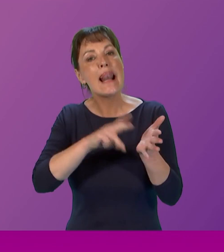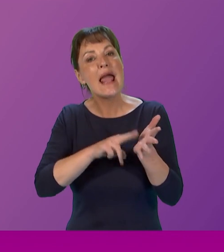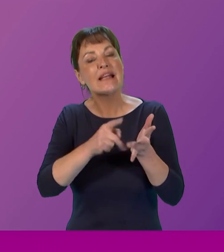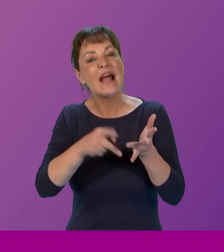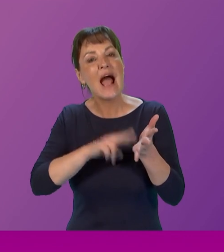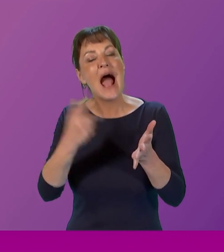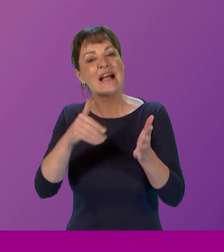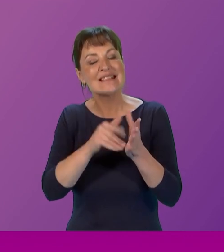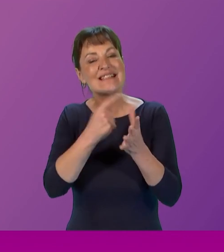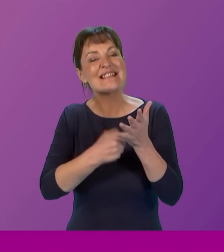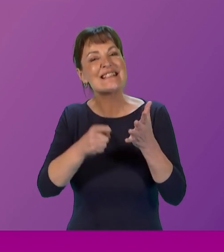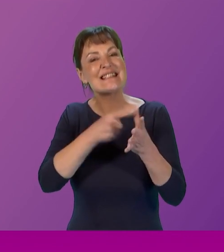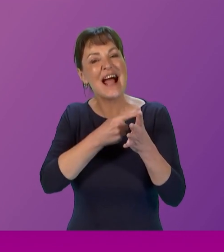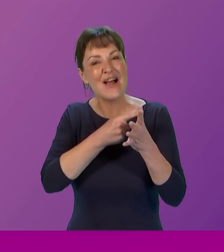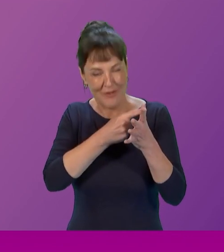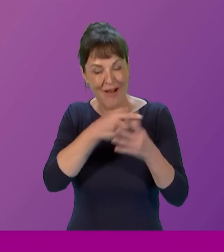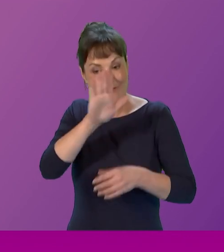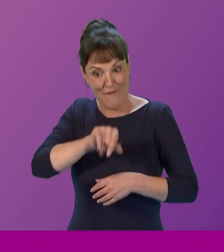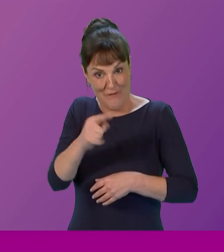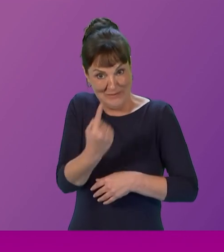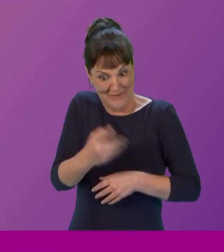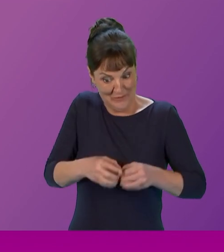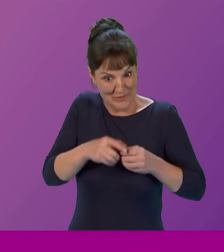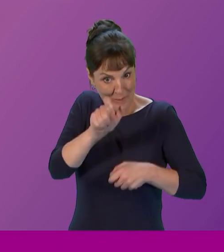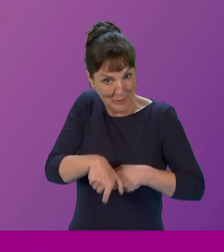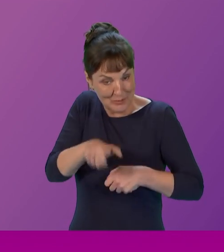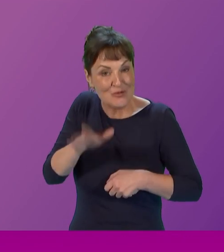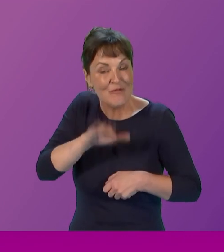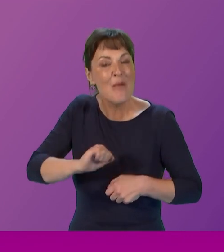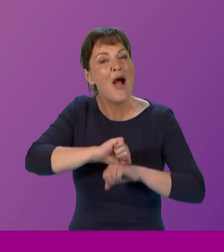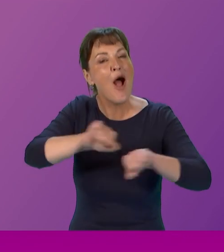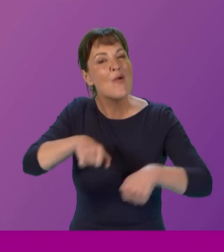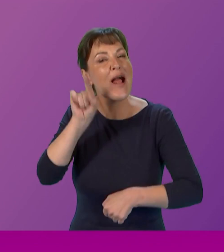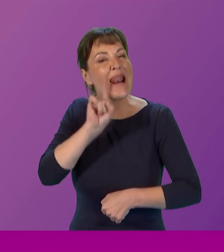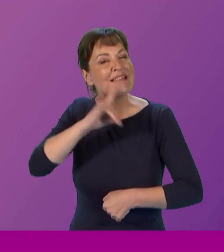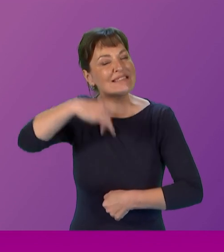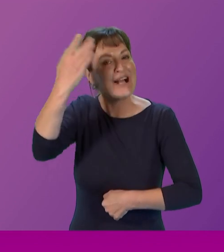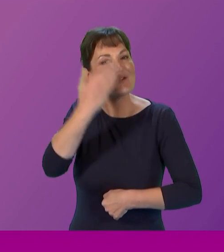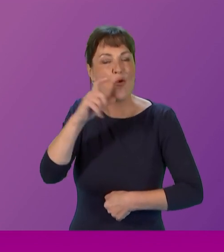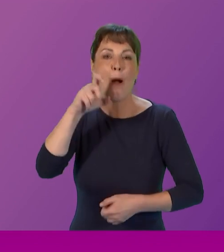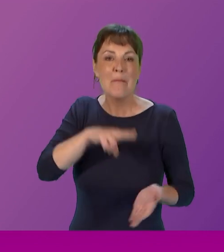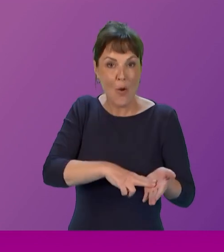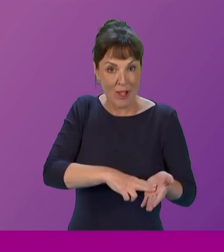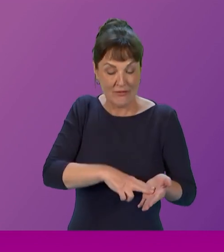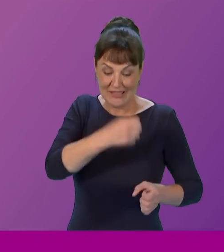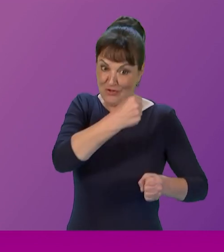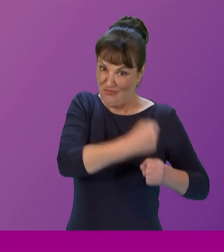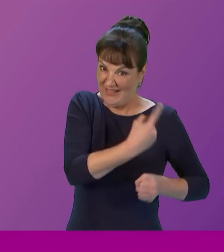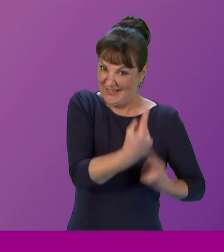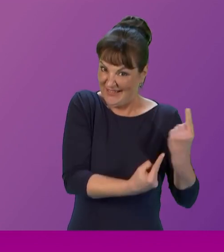Almeida who are both pupils at Our Lady's High School in Cumbernauld Grace is a keen modern